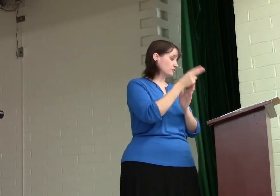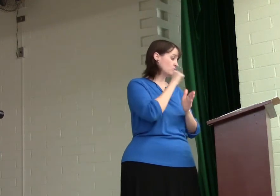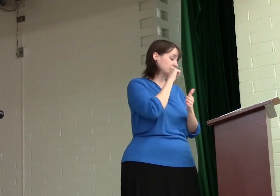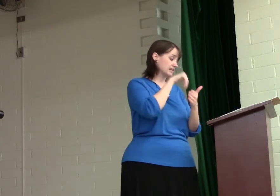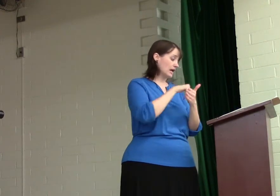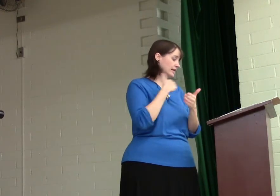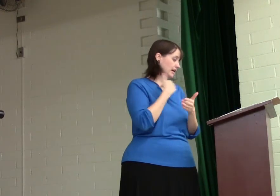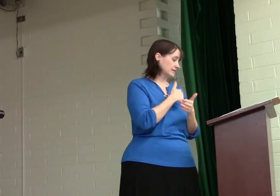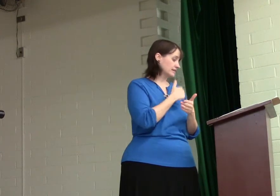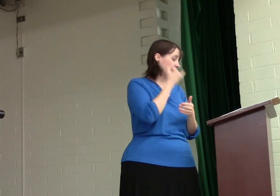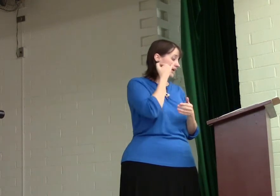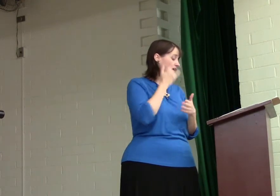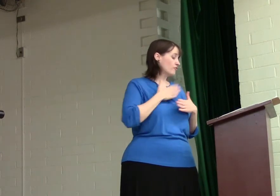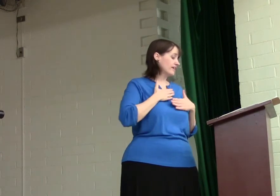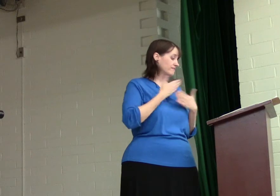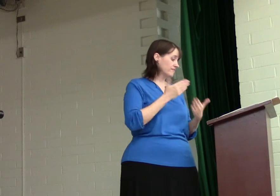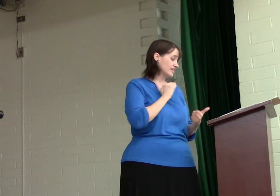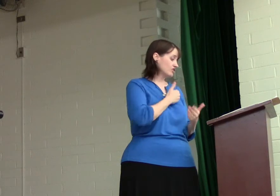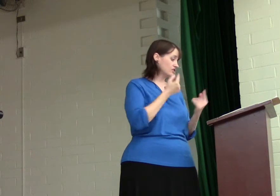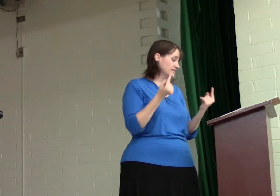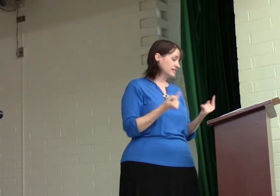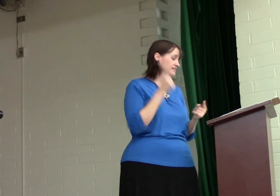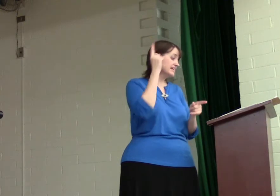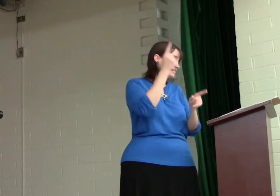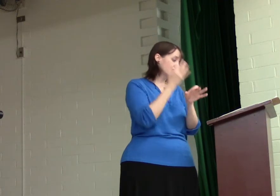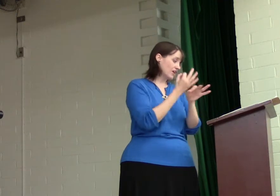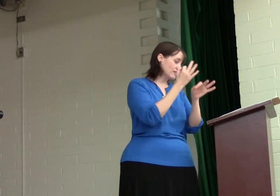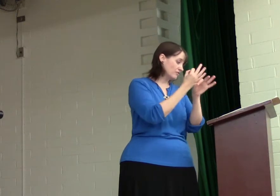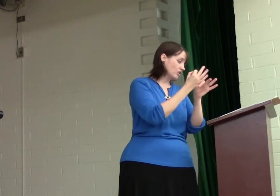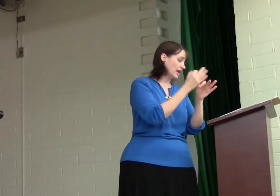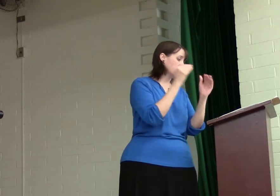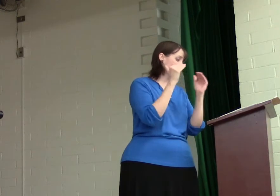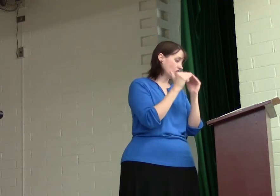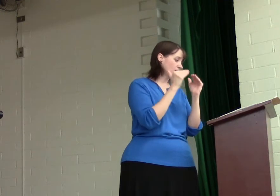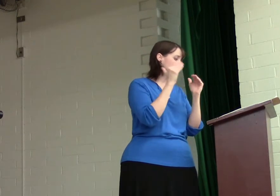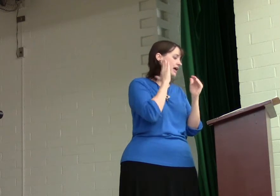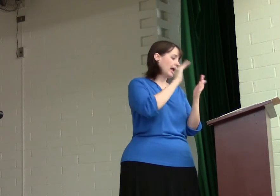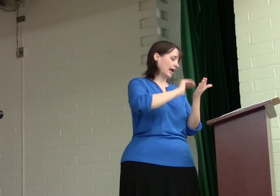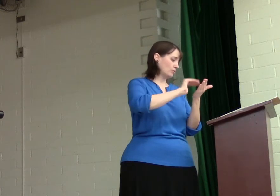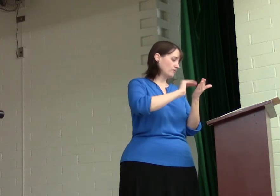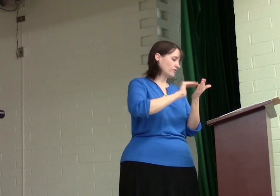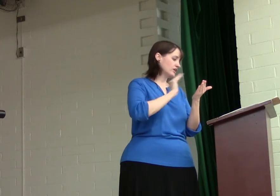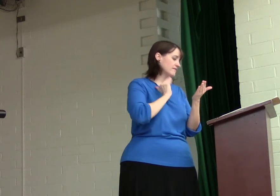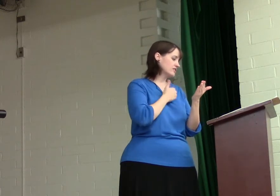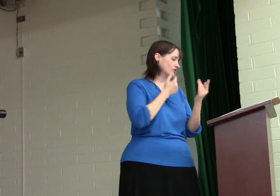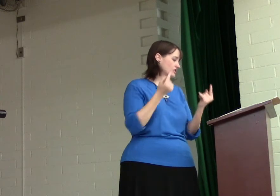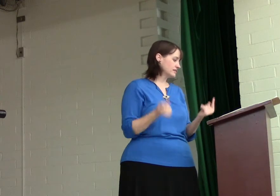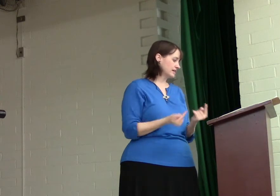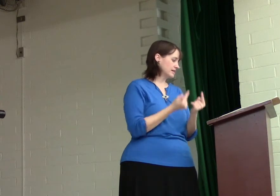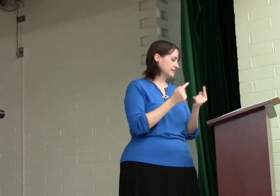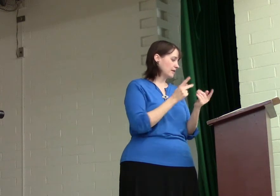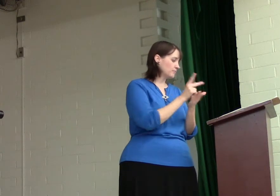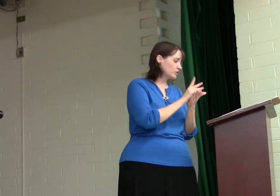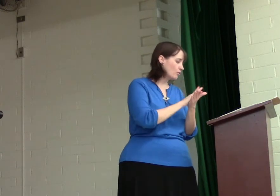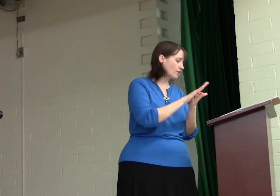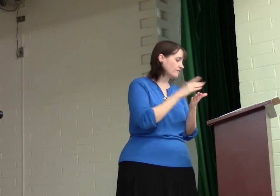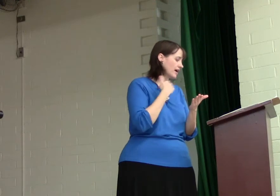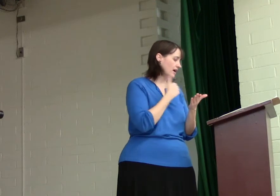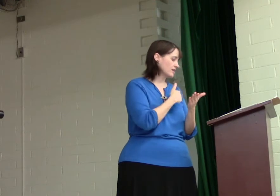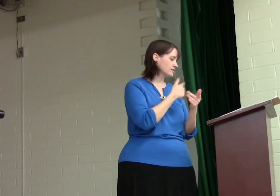truth is not in us. If we confess our sins, he is faithful and just and will forgive us our sins and purify us